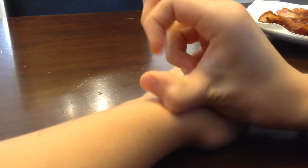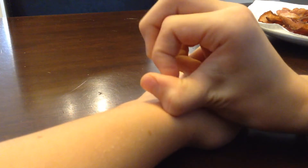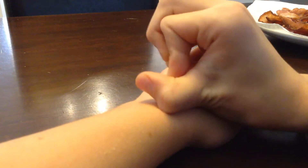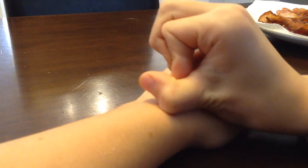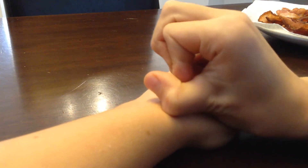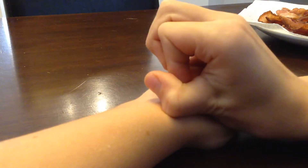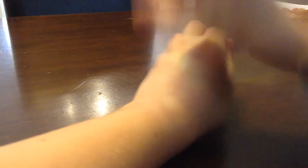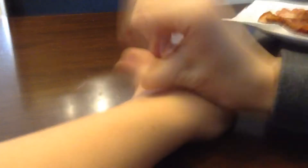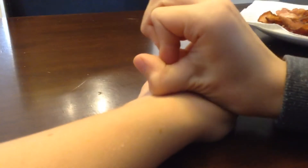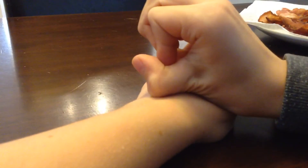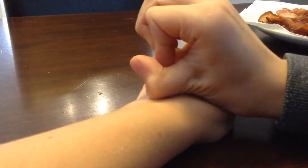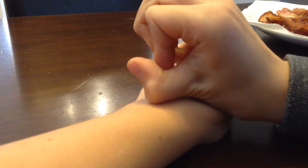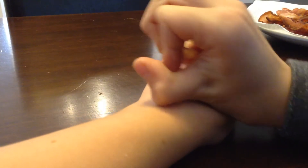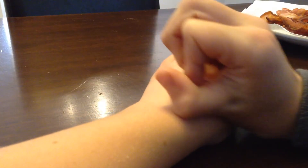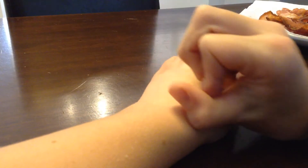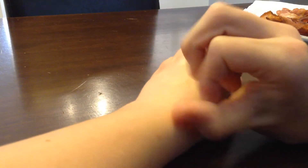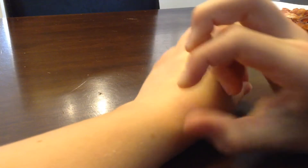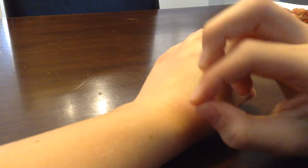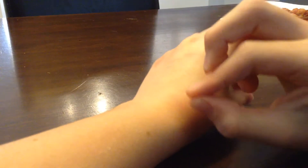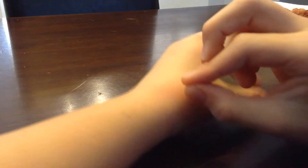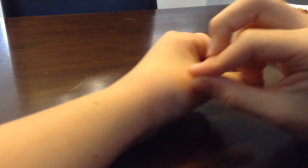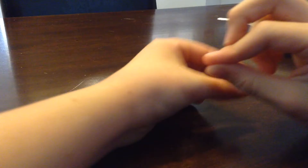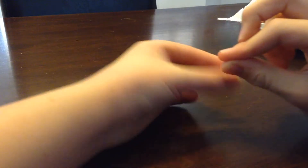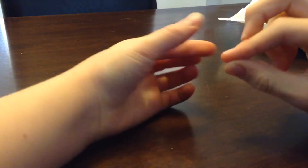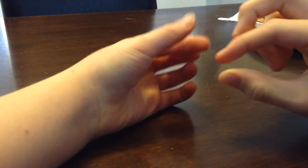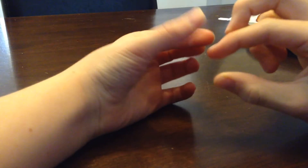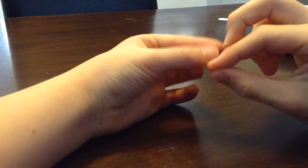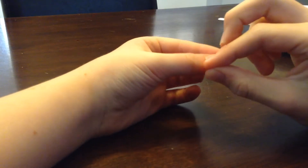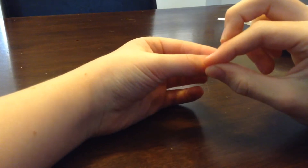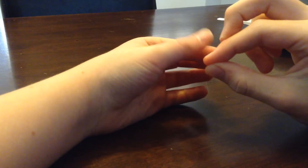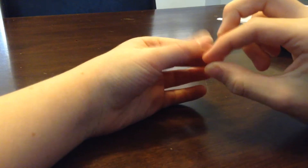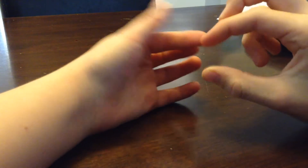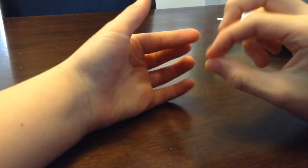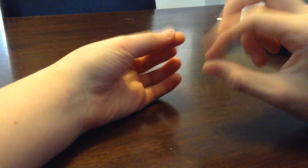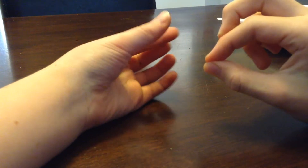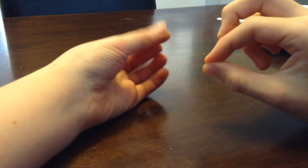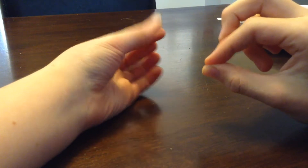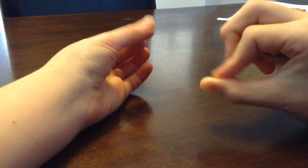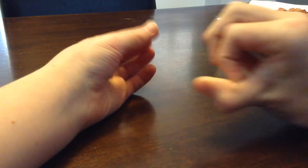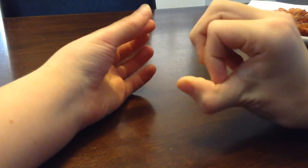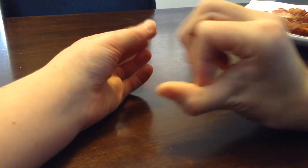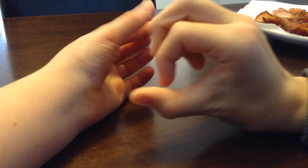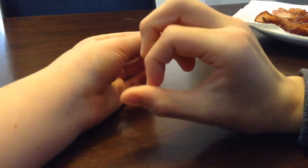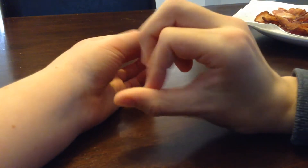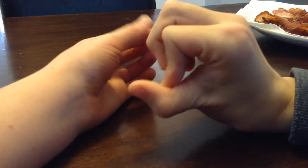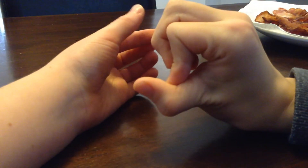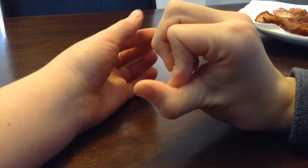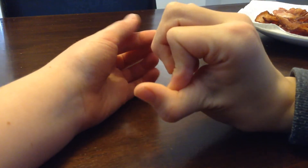Ouch! Ouch! Be sure to leave a like. And subscribe for more Angry Duck Cranky Duck Gaming and a lot